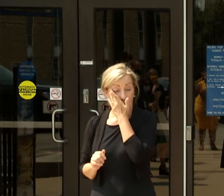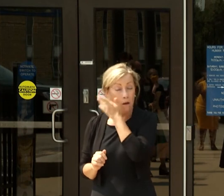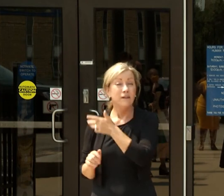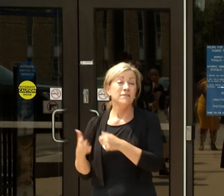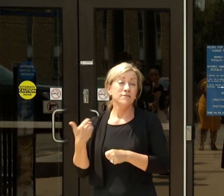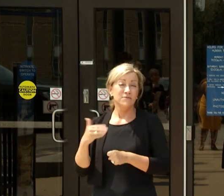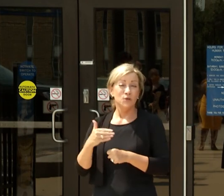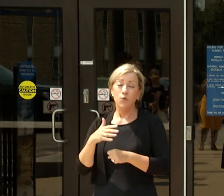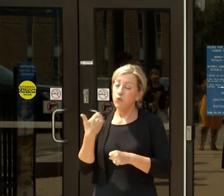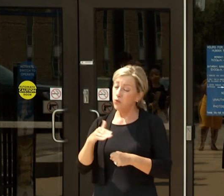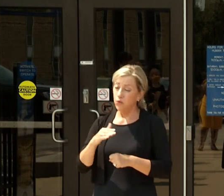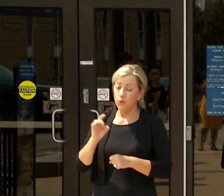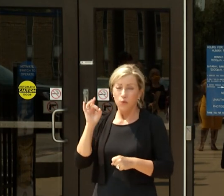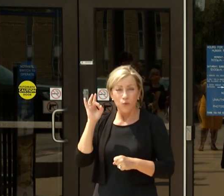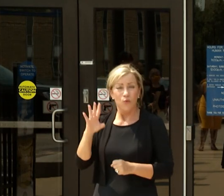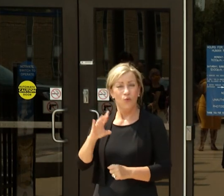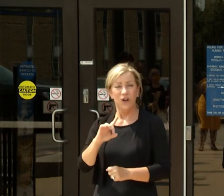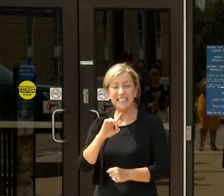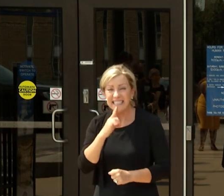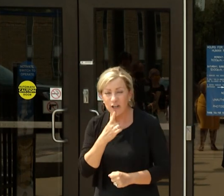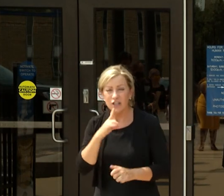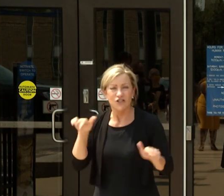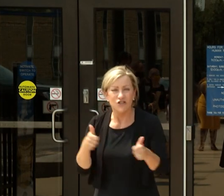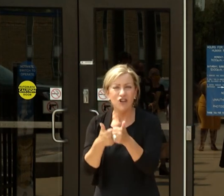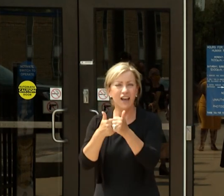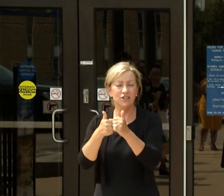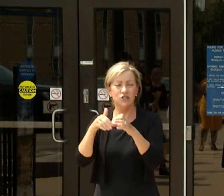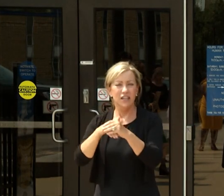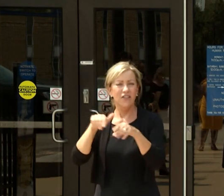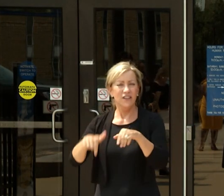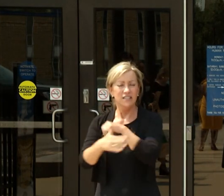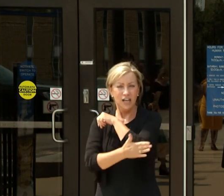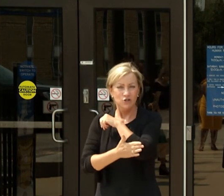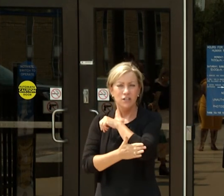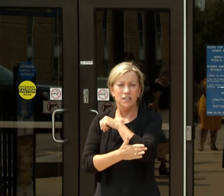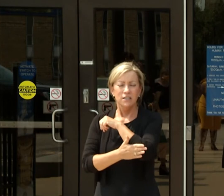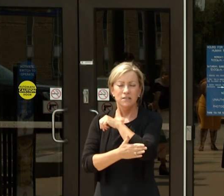challenge in this country. It reflects the endemic racism of our nation.